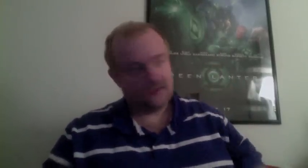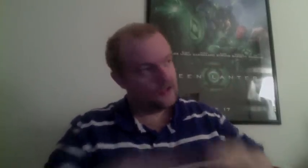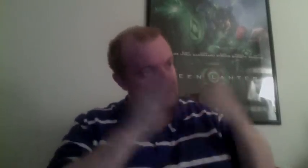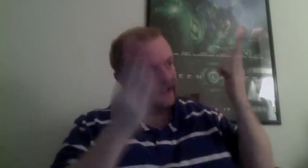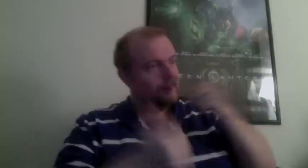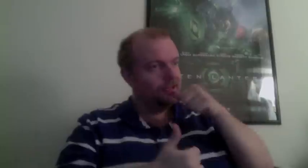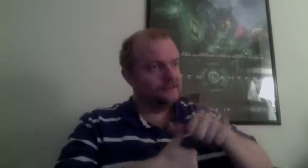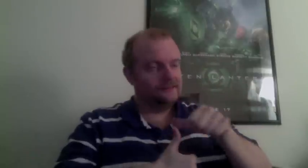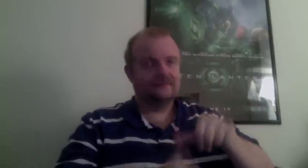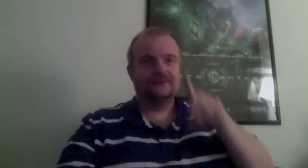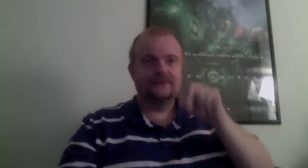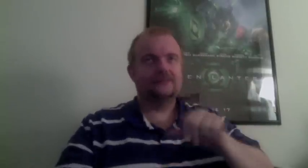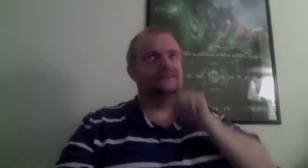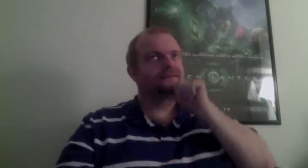transformed how we fight.